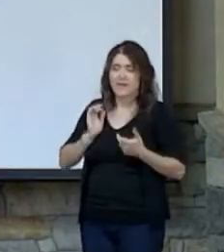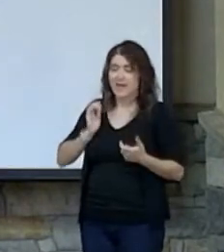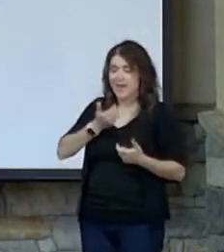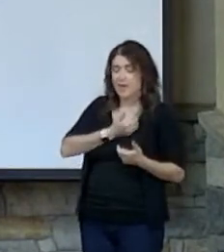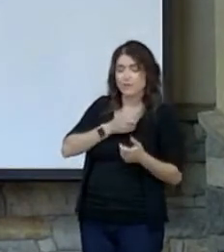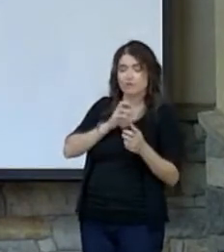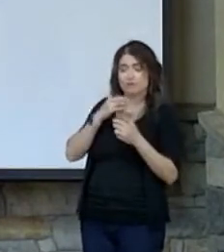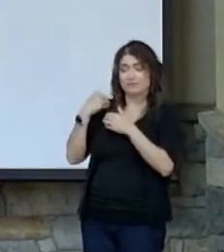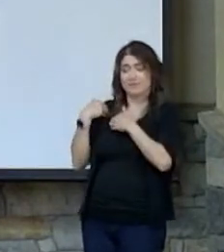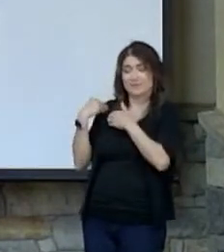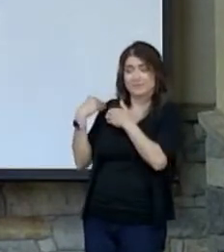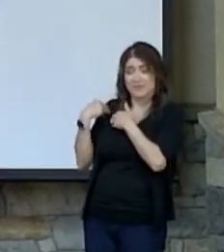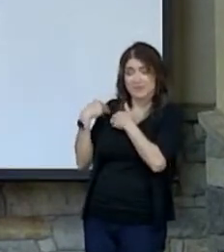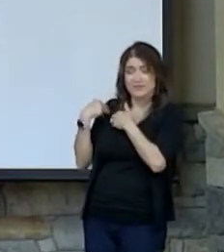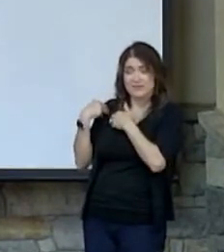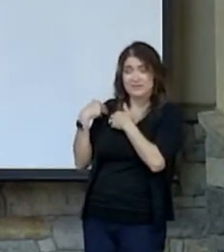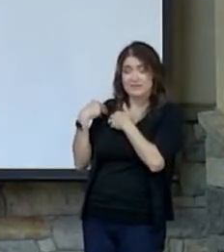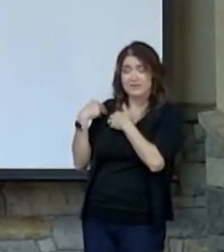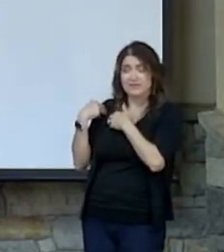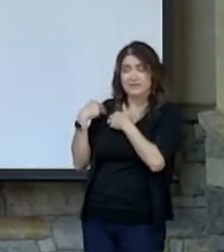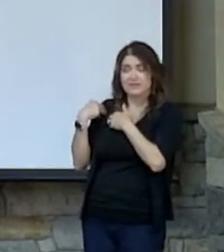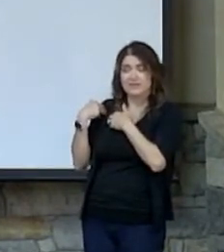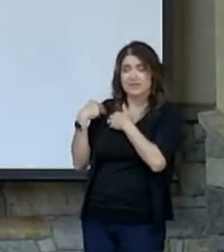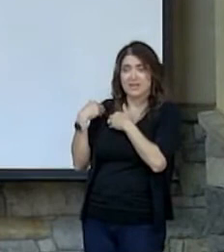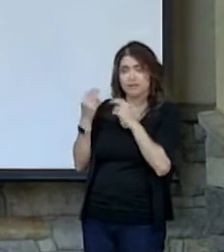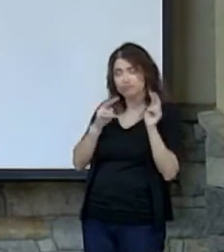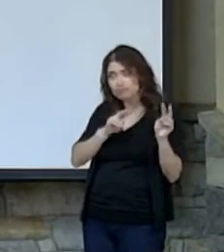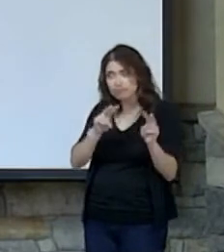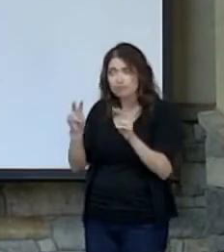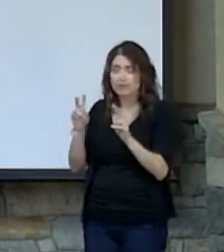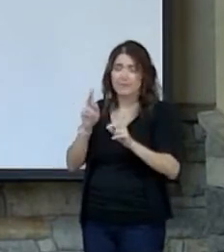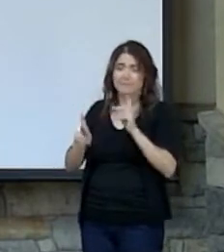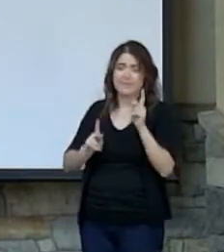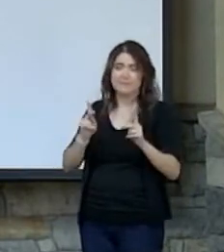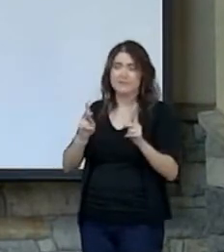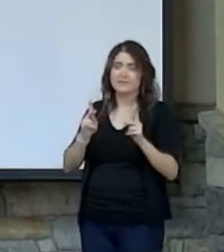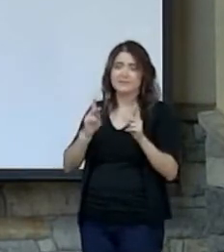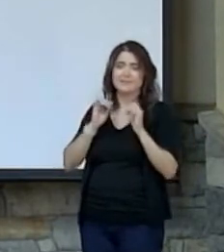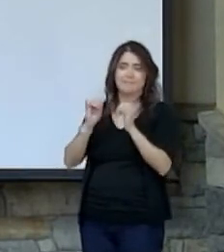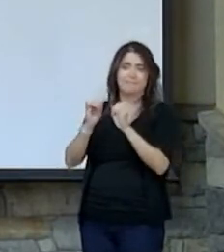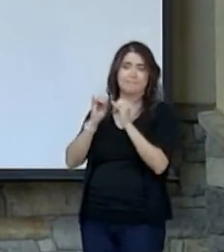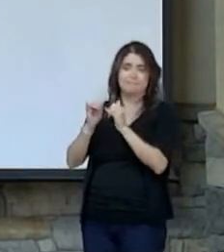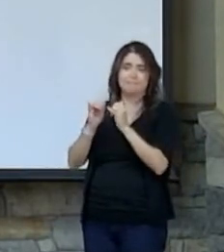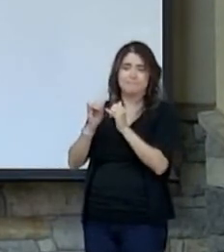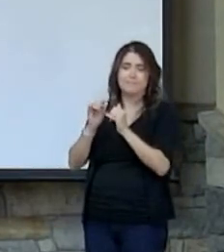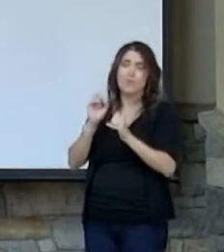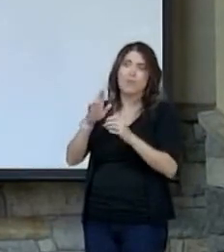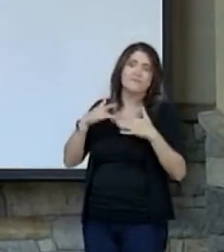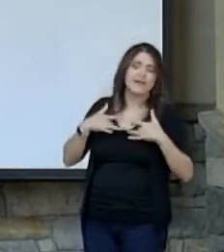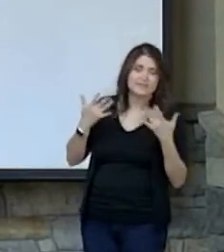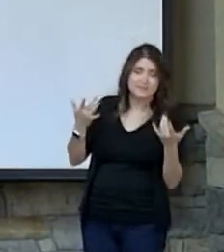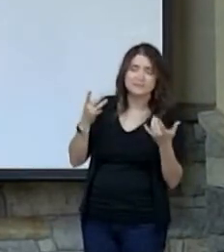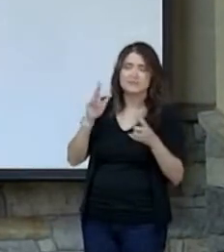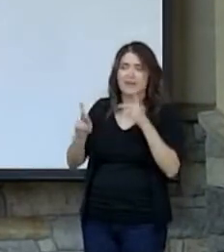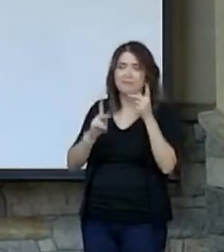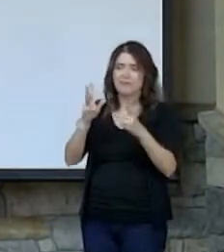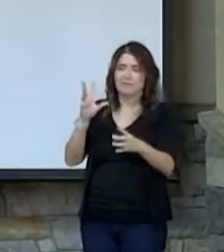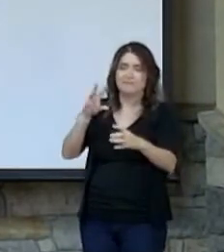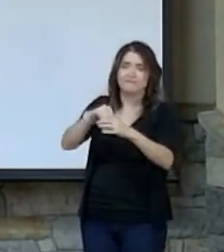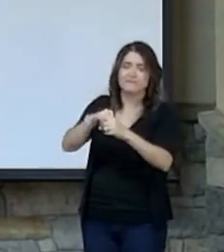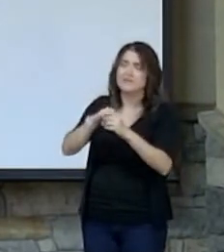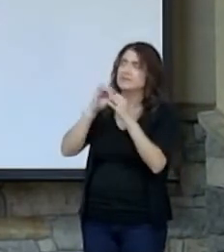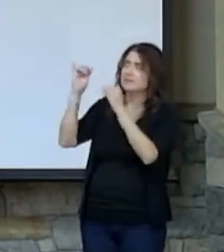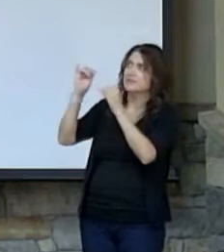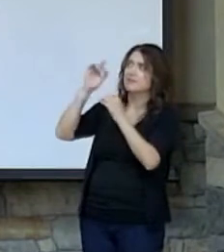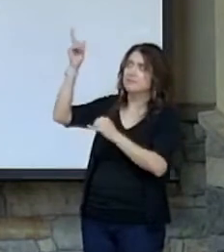responsibility is to look at people in the same way or look at events that people choose to engage in in the same way